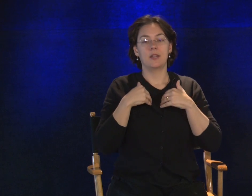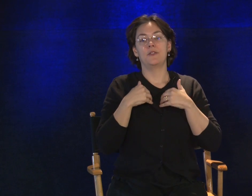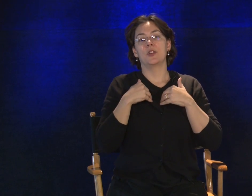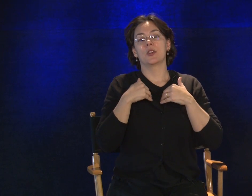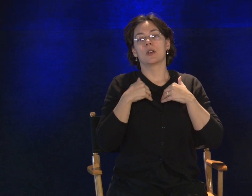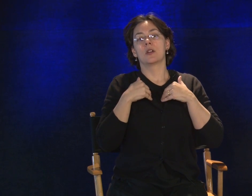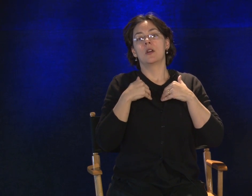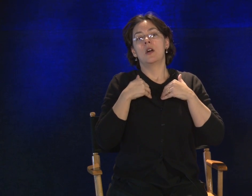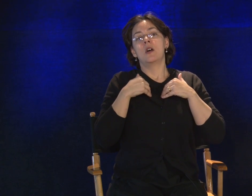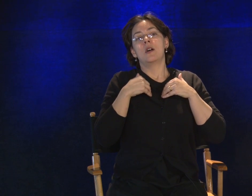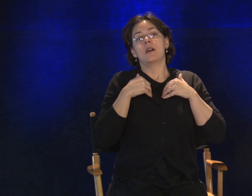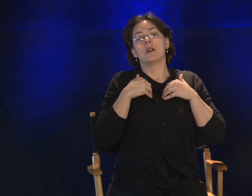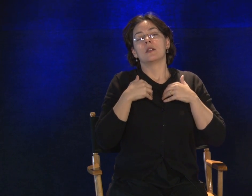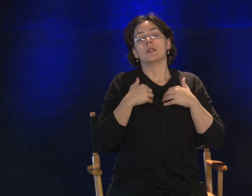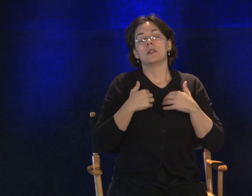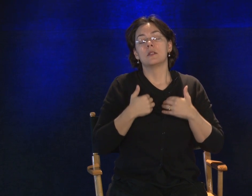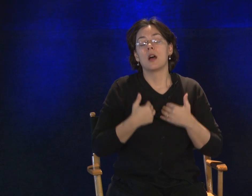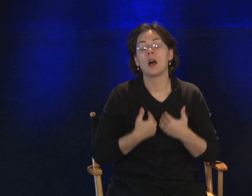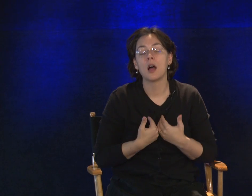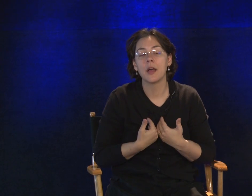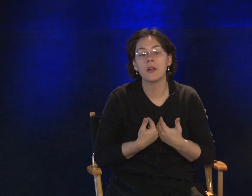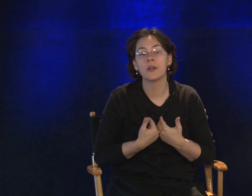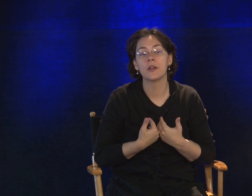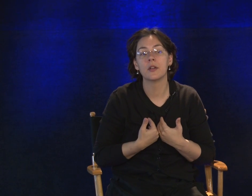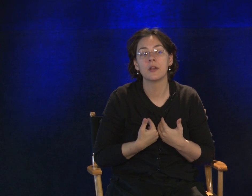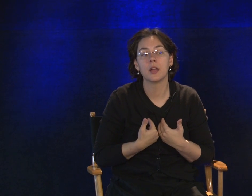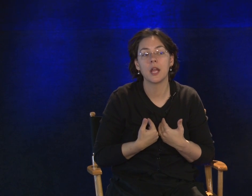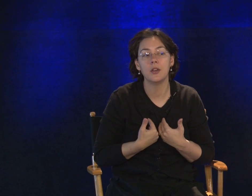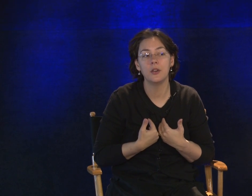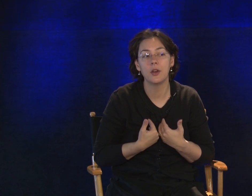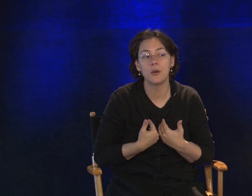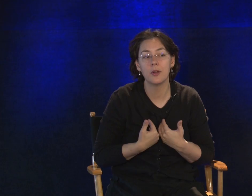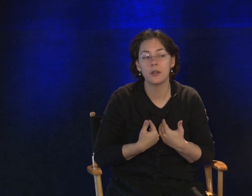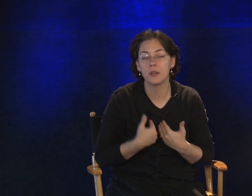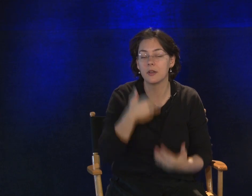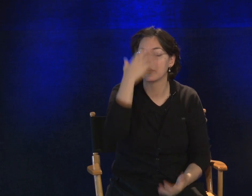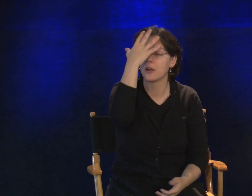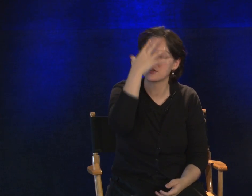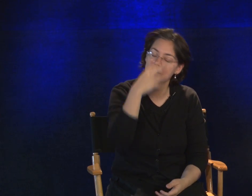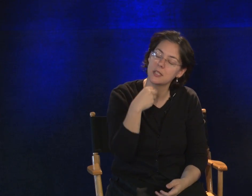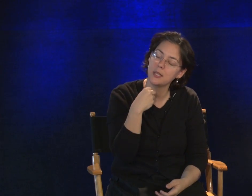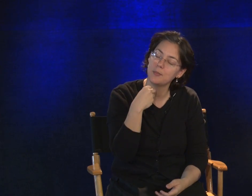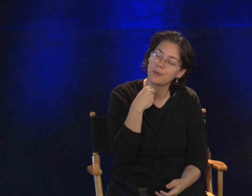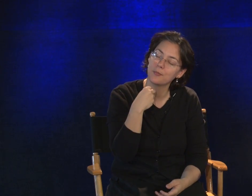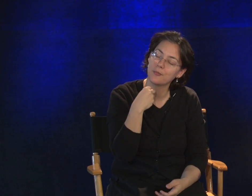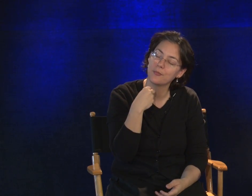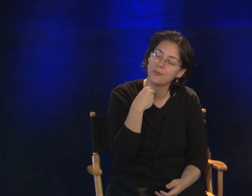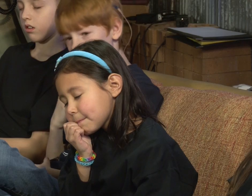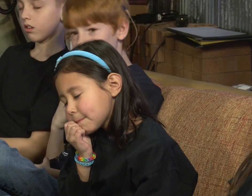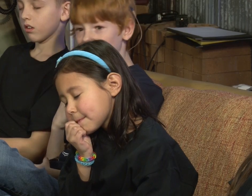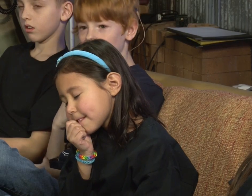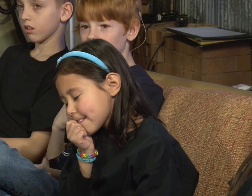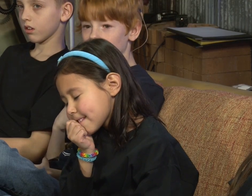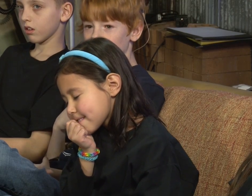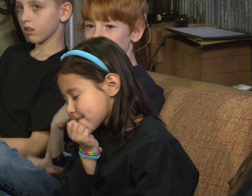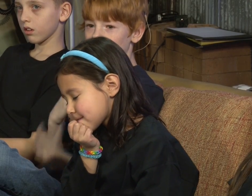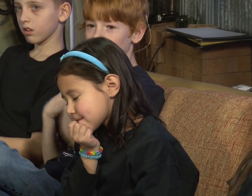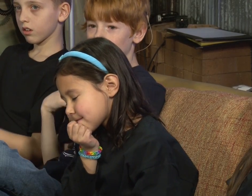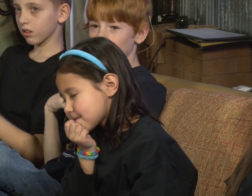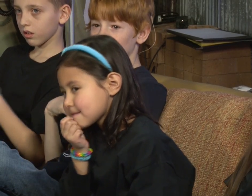If you're sad and you know it, rub your eyes. If you're